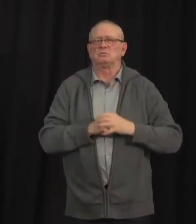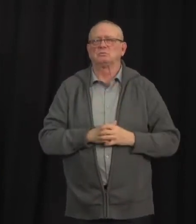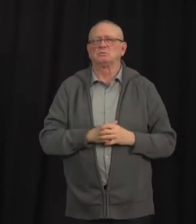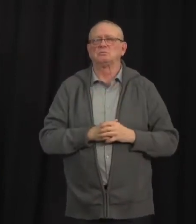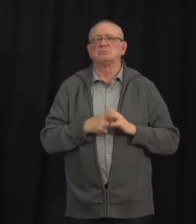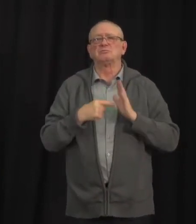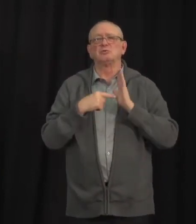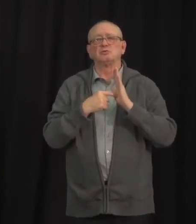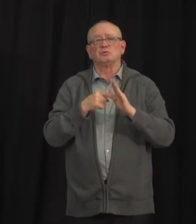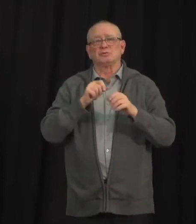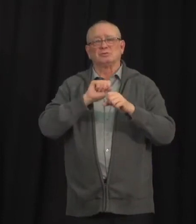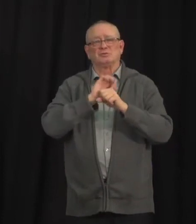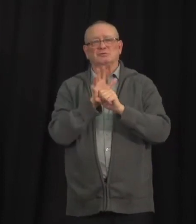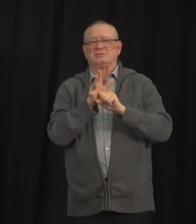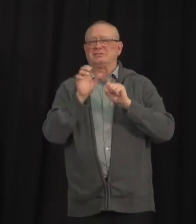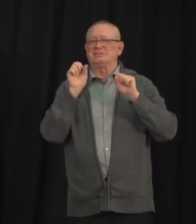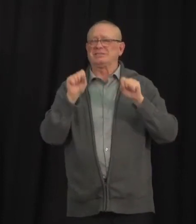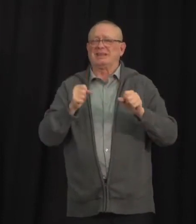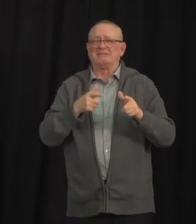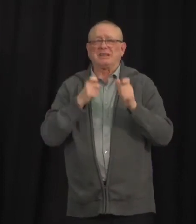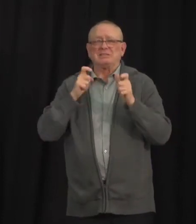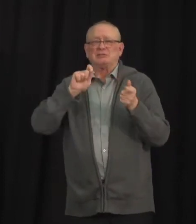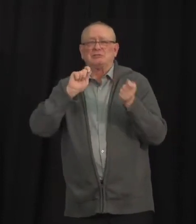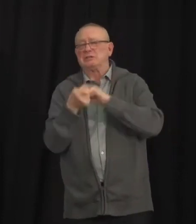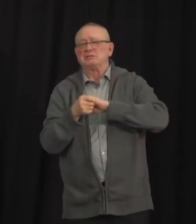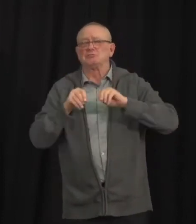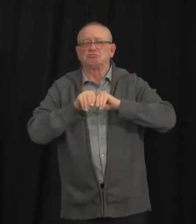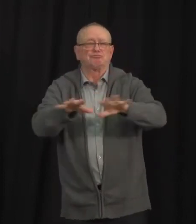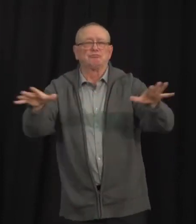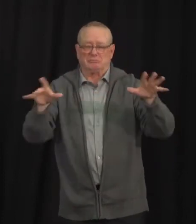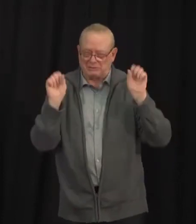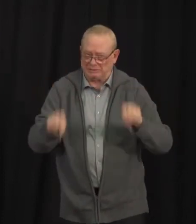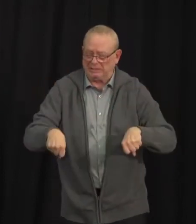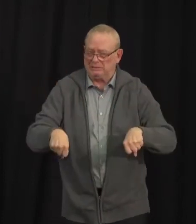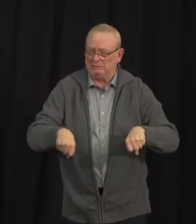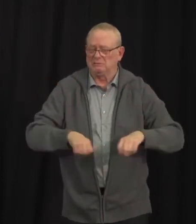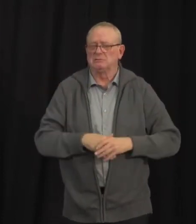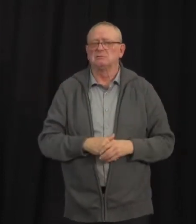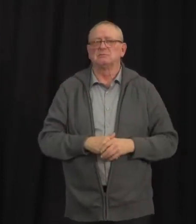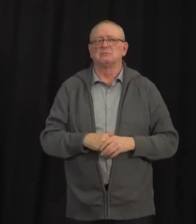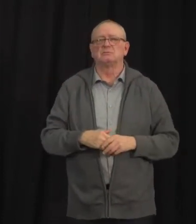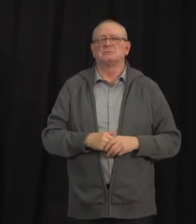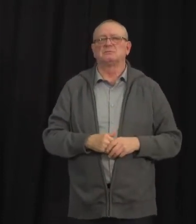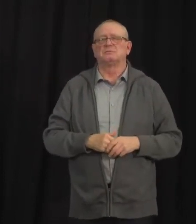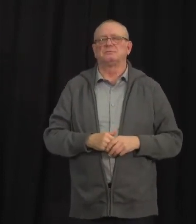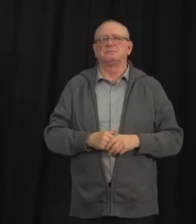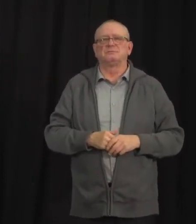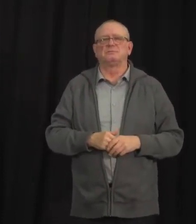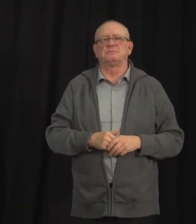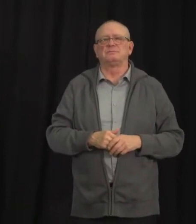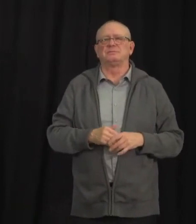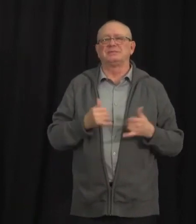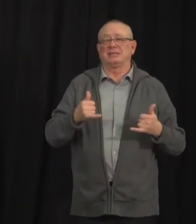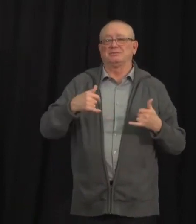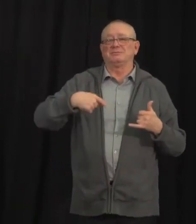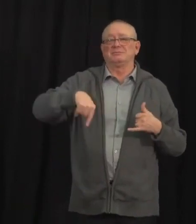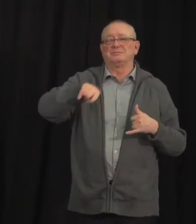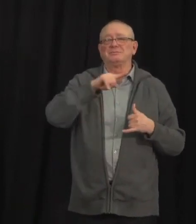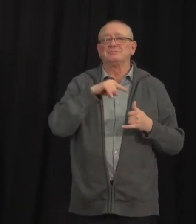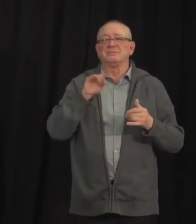After this weekend, we have now diagnosed more than 91,000 cases of COVID-19 in our province.